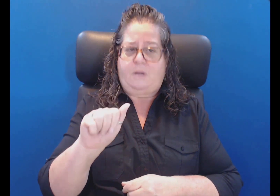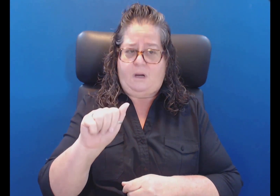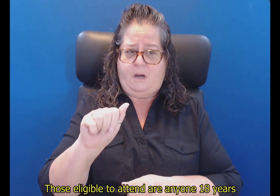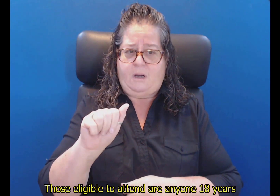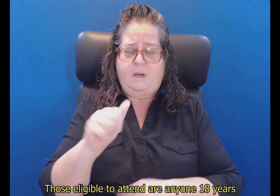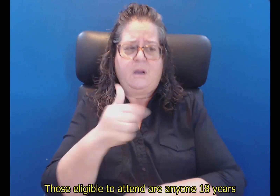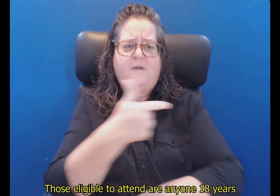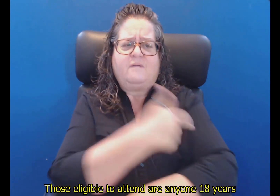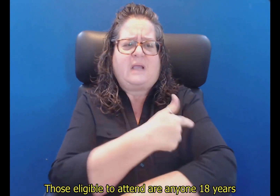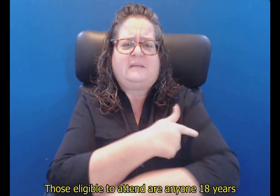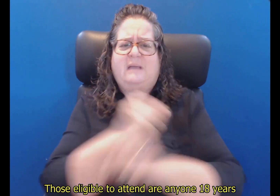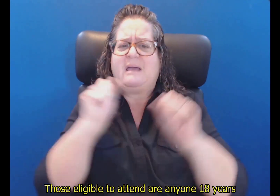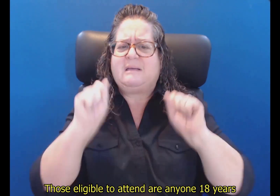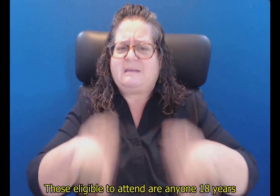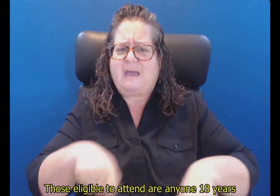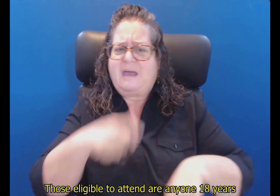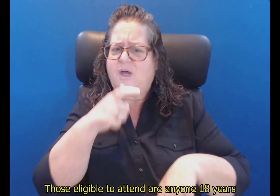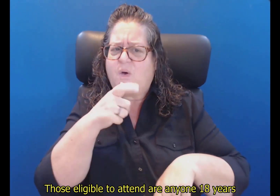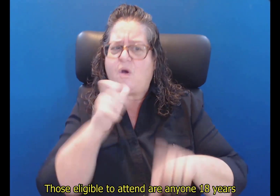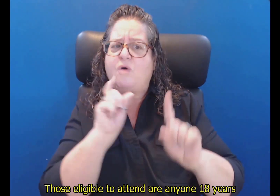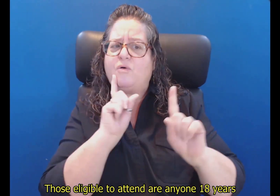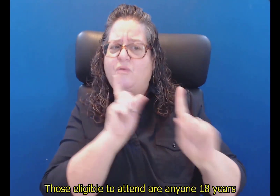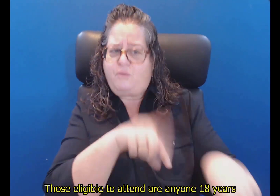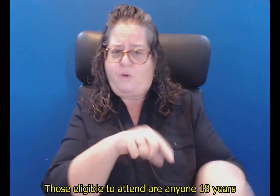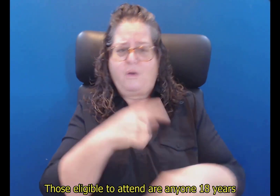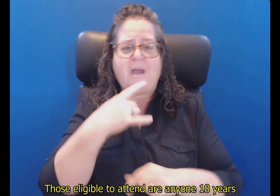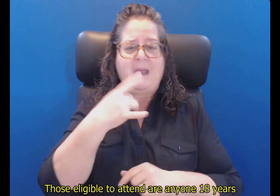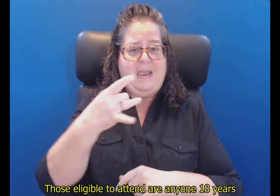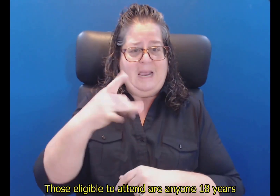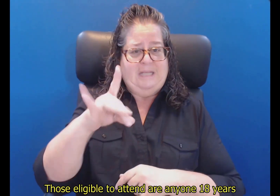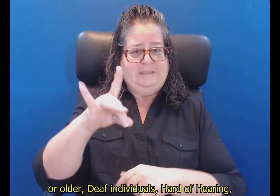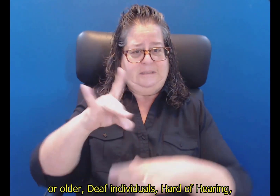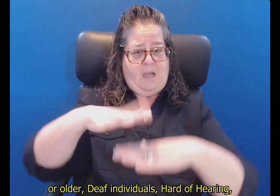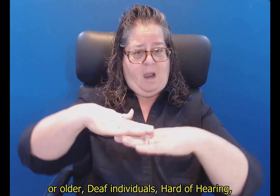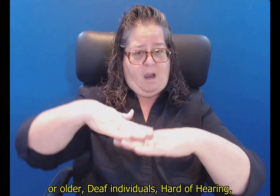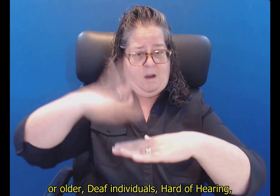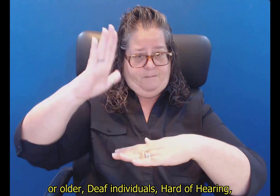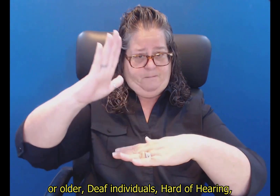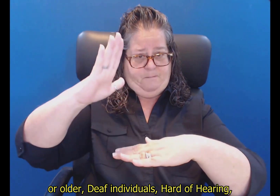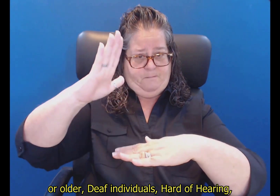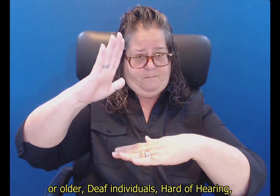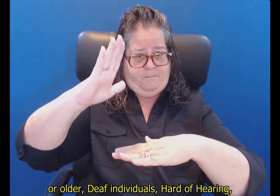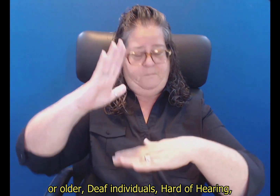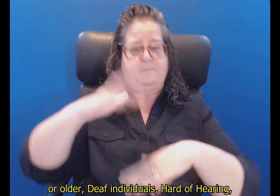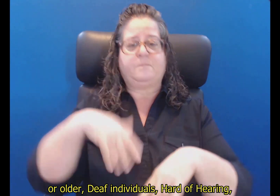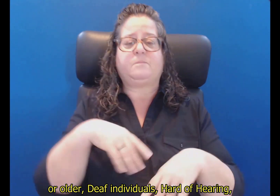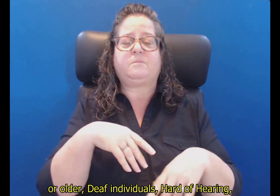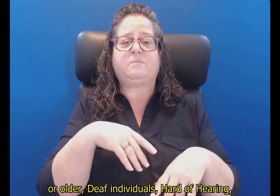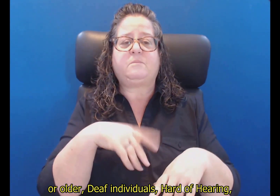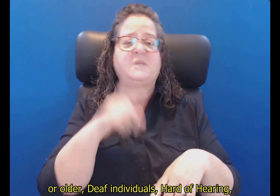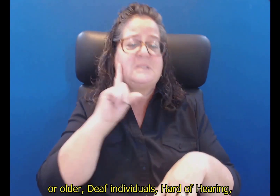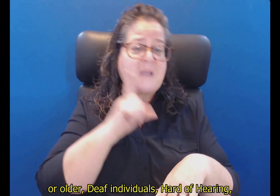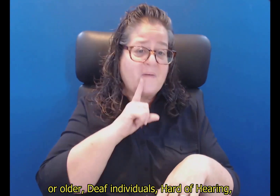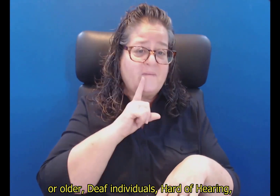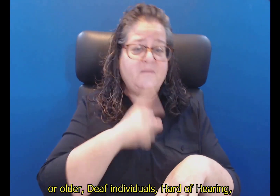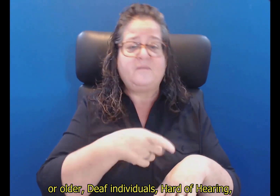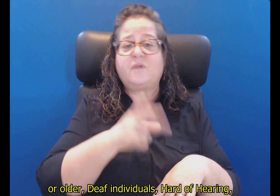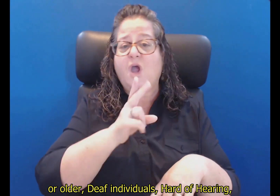Those eligible to attend are anyone 18 years or older, deaf individuals, hard of hearing,